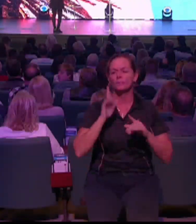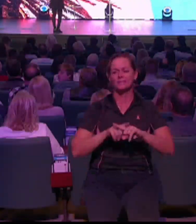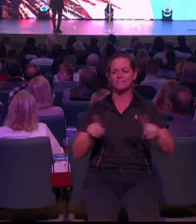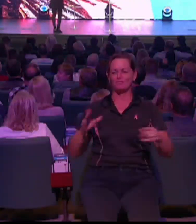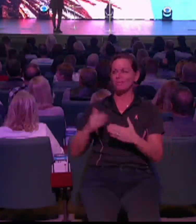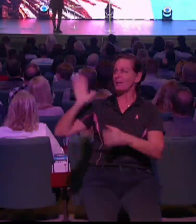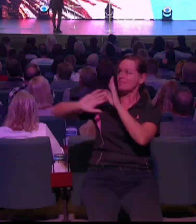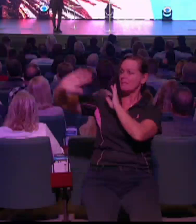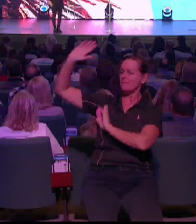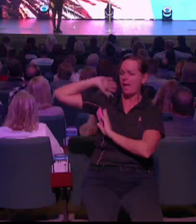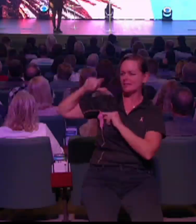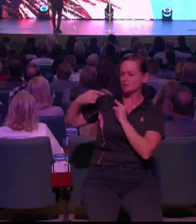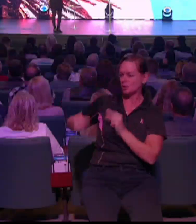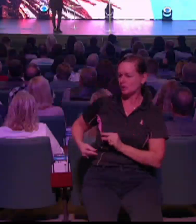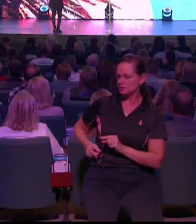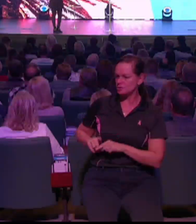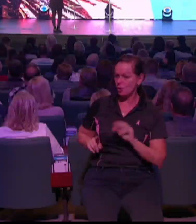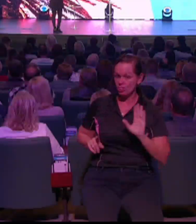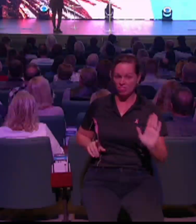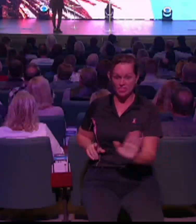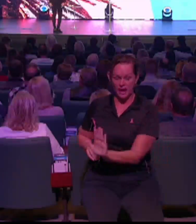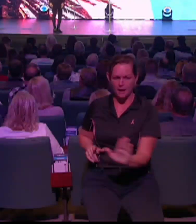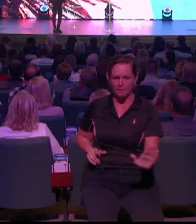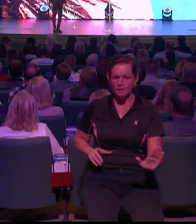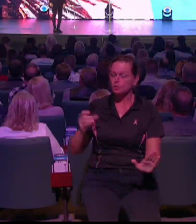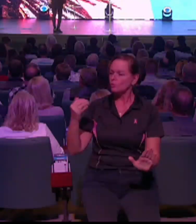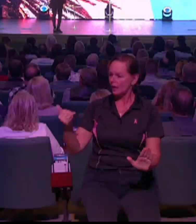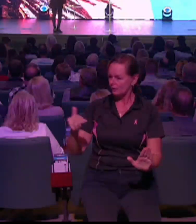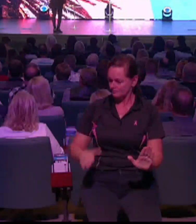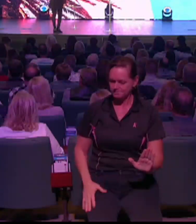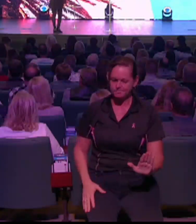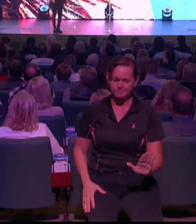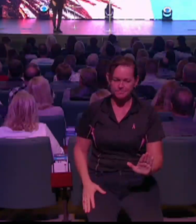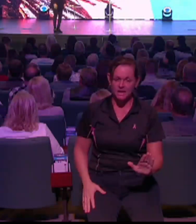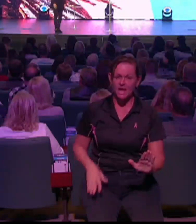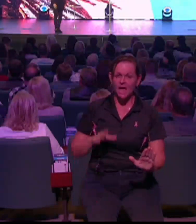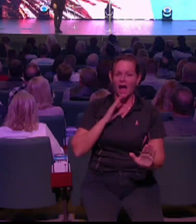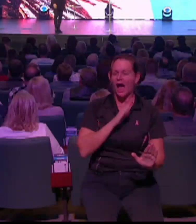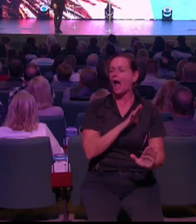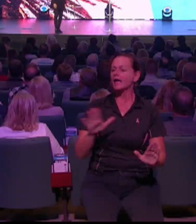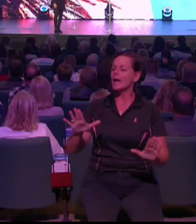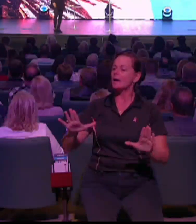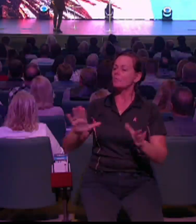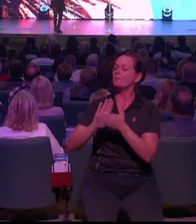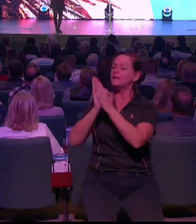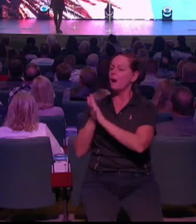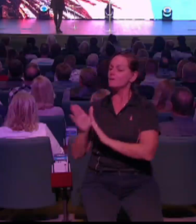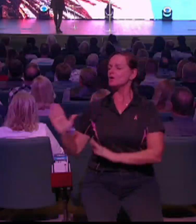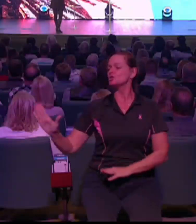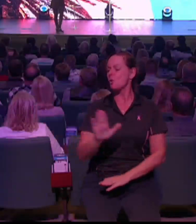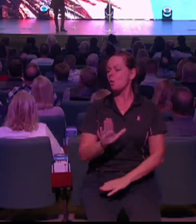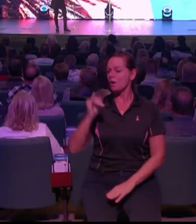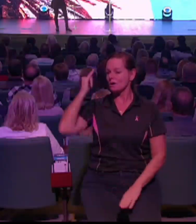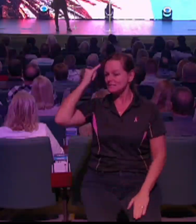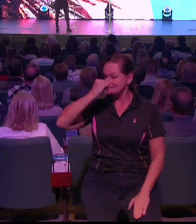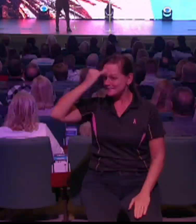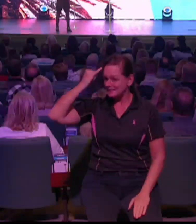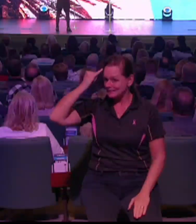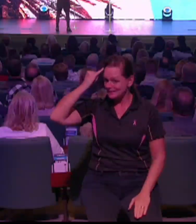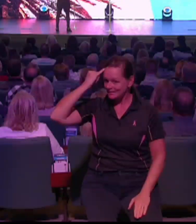next 30 minutes, I am adopting you as a Sicilian grandmother. Now, you already knew I was a grandmother, but